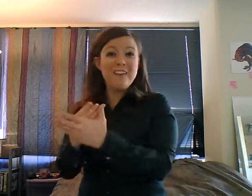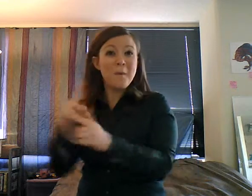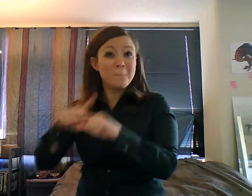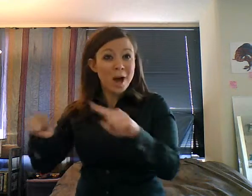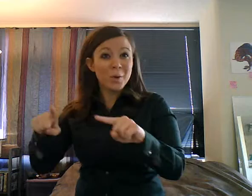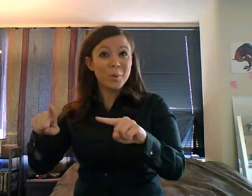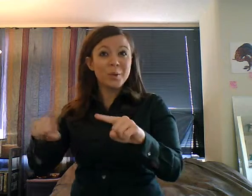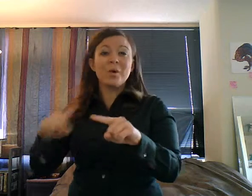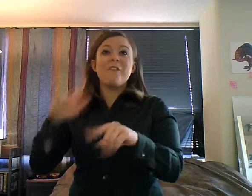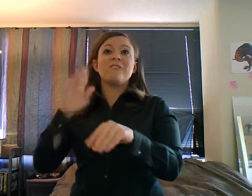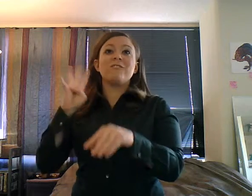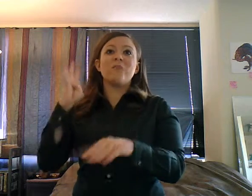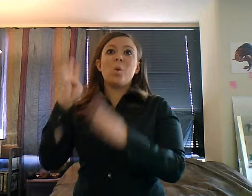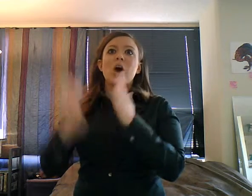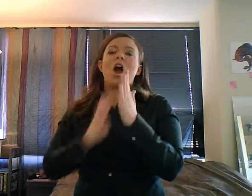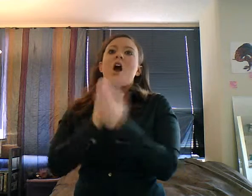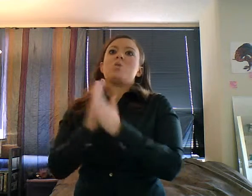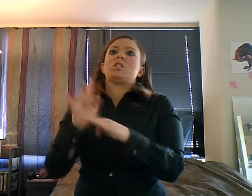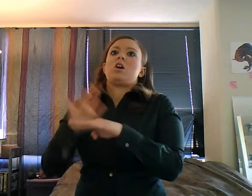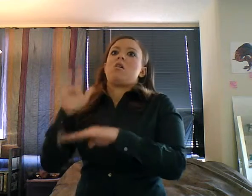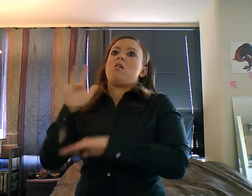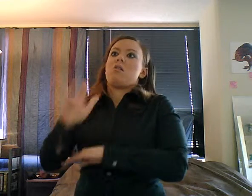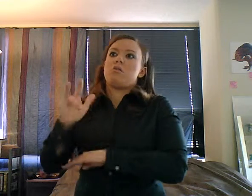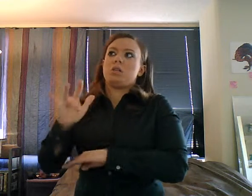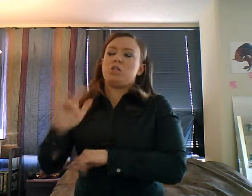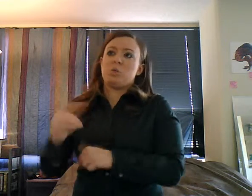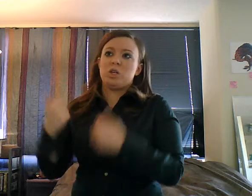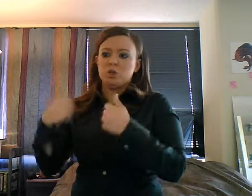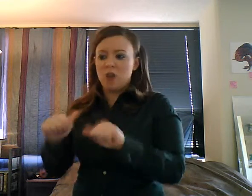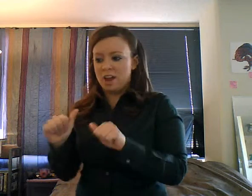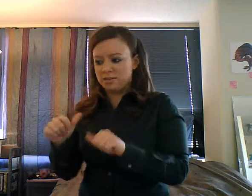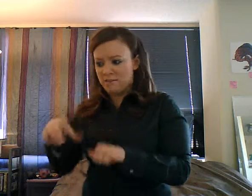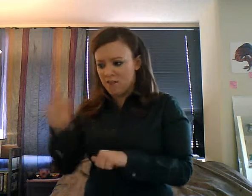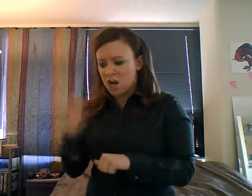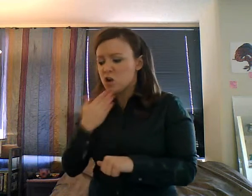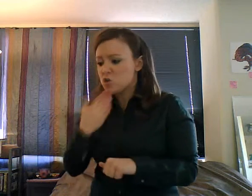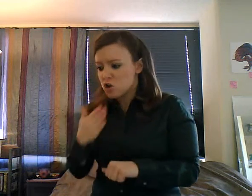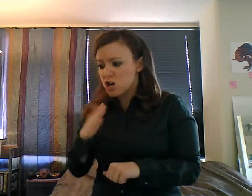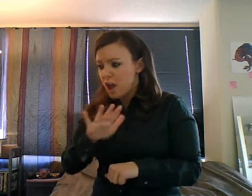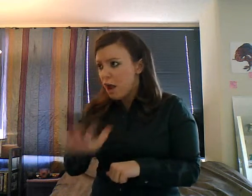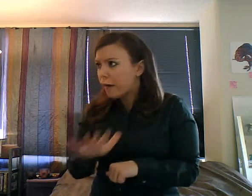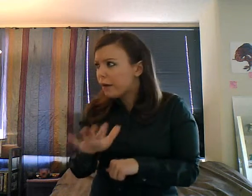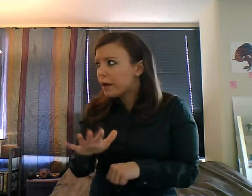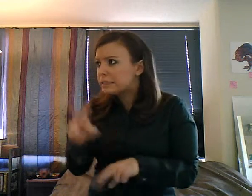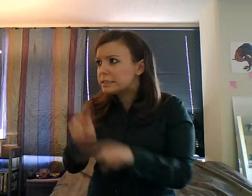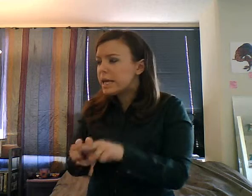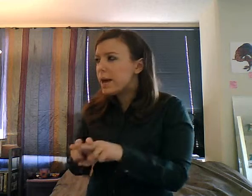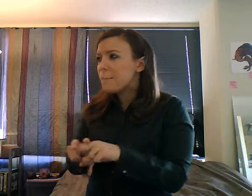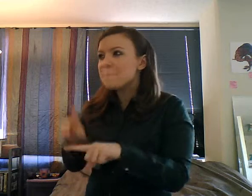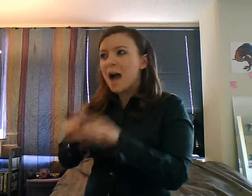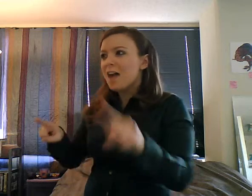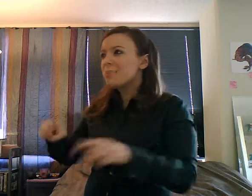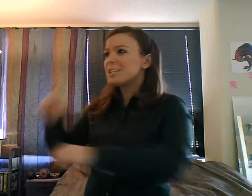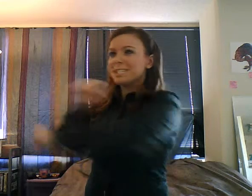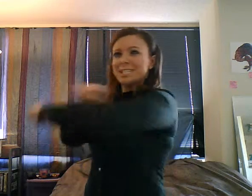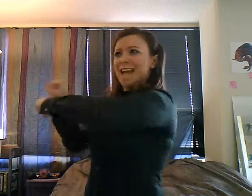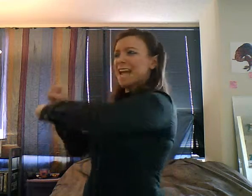because the stage was so high. And we stood there for a while and we went back and forth, whether we going to stay or going to go.